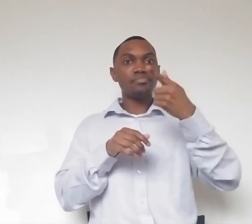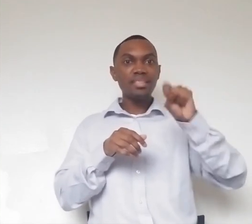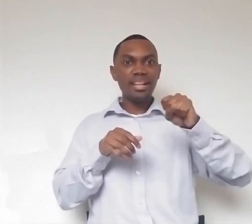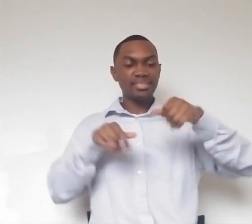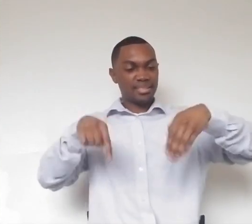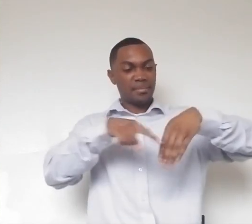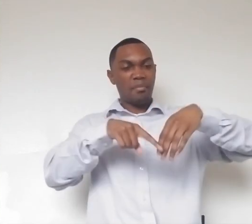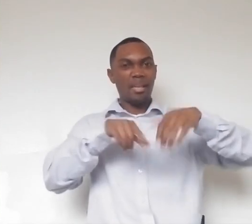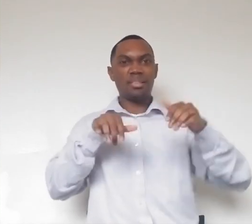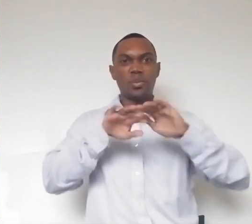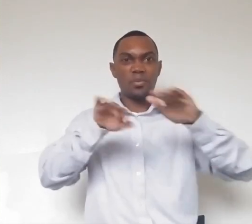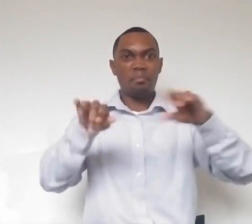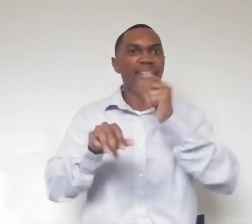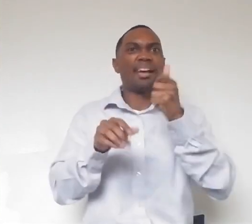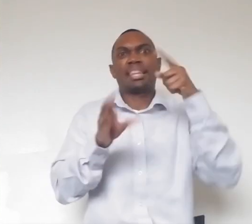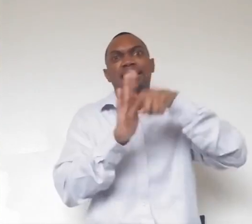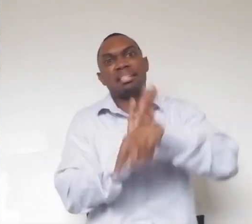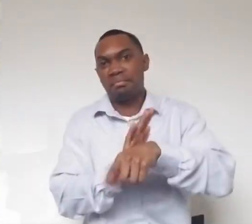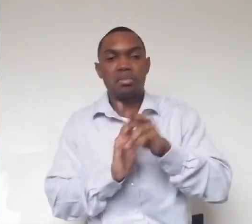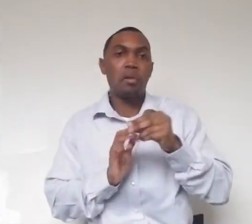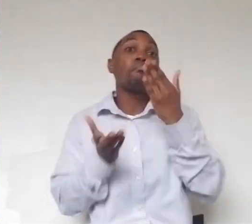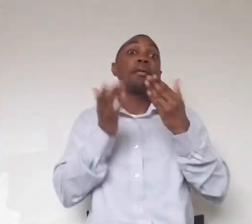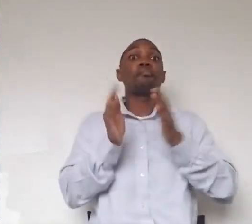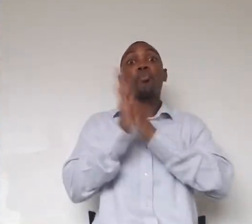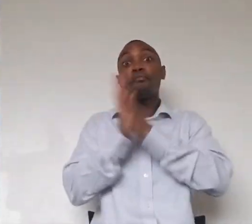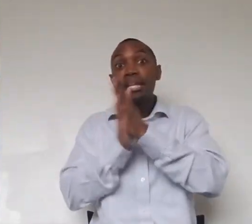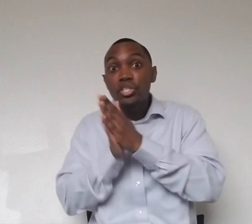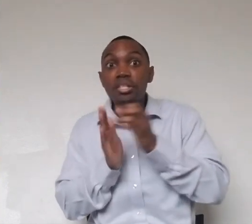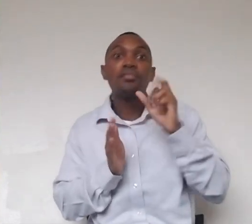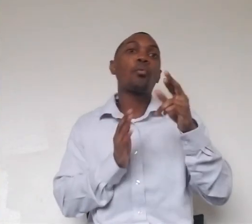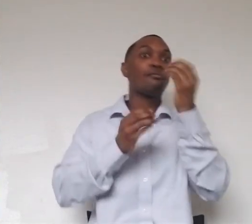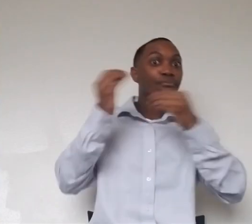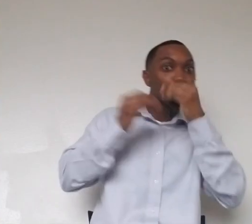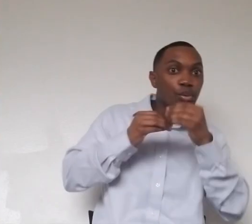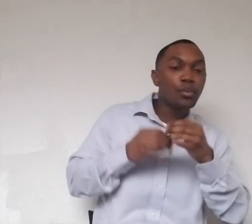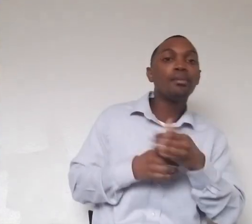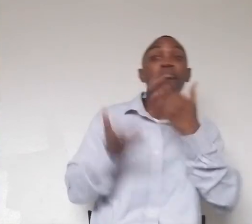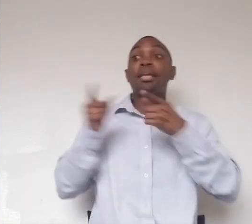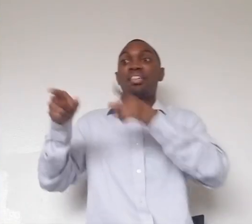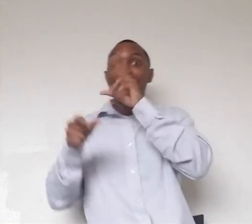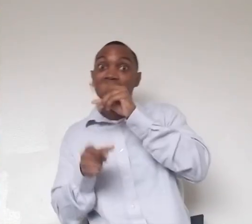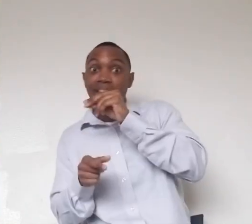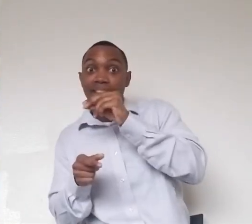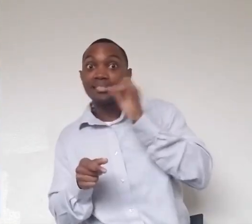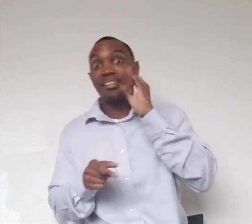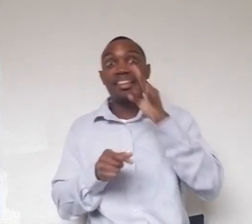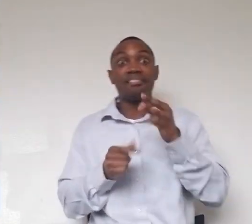reason to swim, for example, those ducklings that could look real tempting in a few days' time if they're not careful, uh, that might